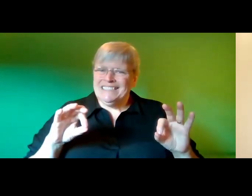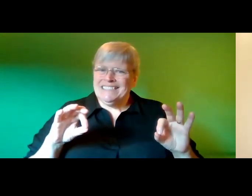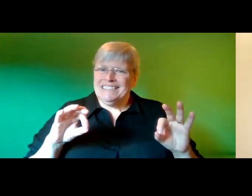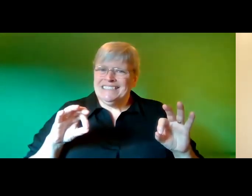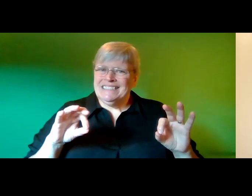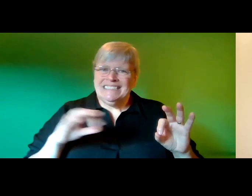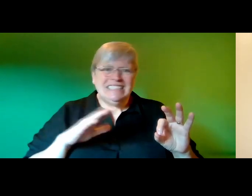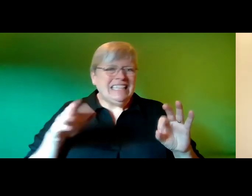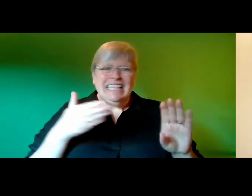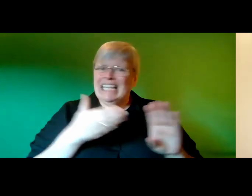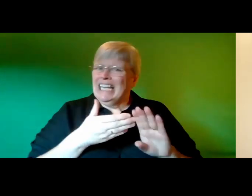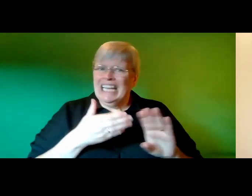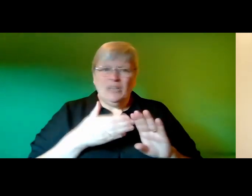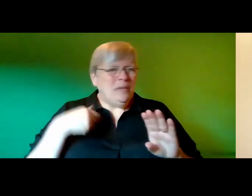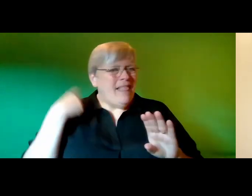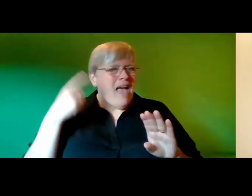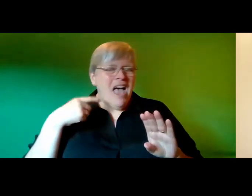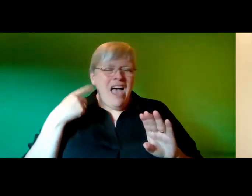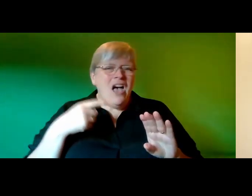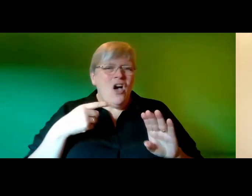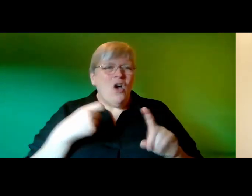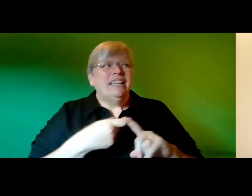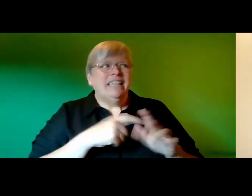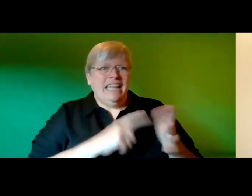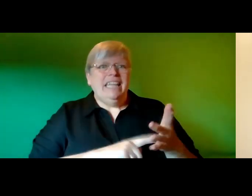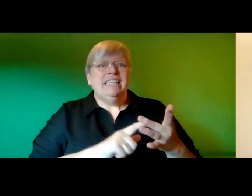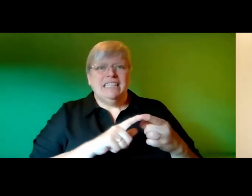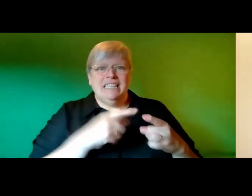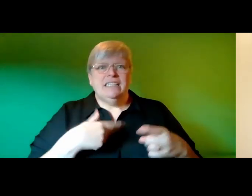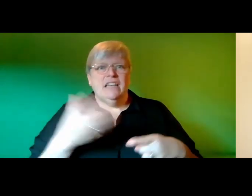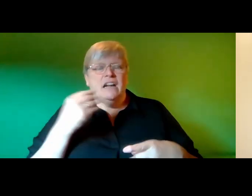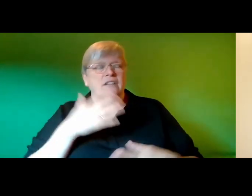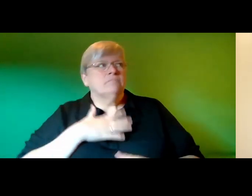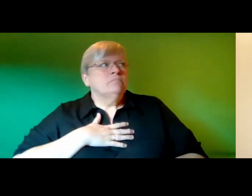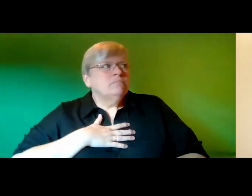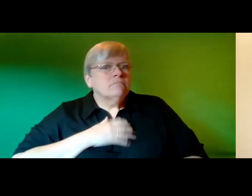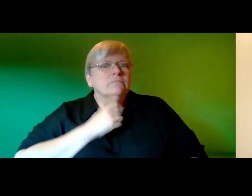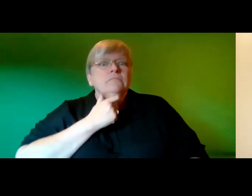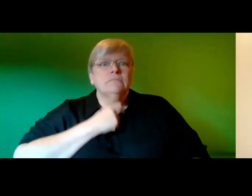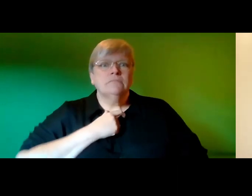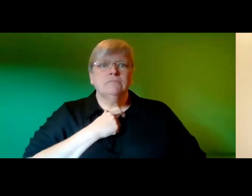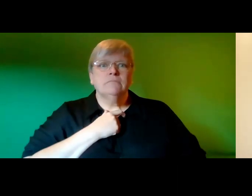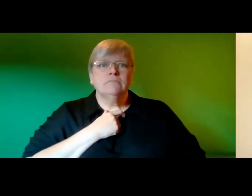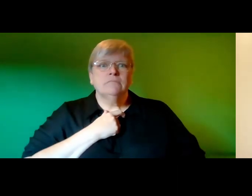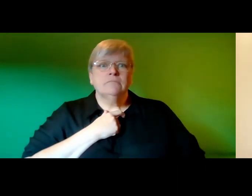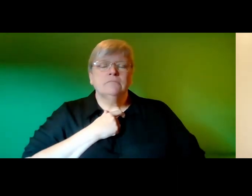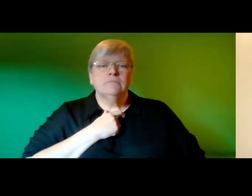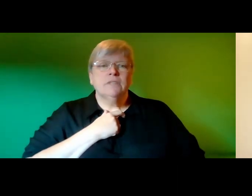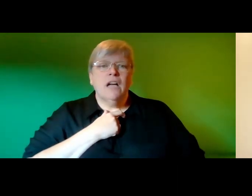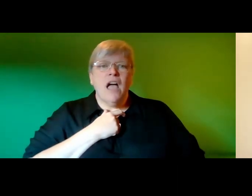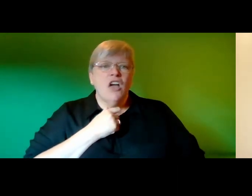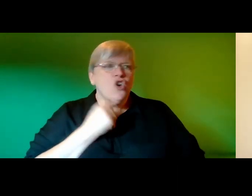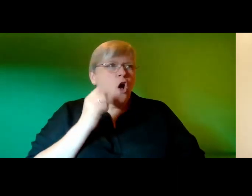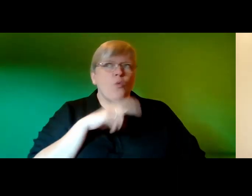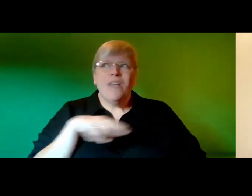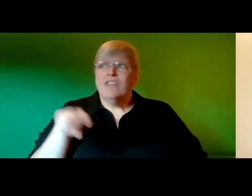she didn't intend for it to be heard but katie does hear it and her stomach drops she is no longer looking vacantly around the room